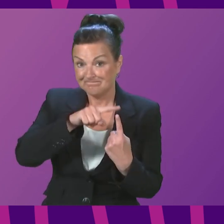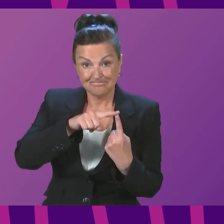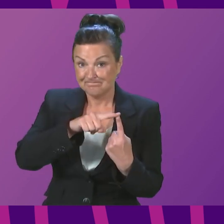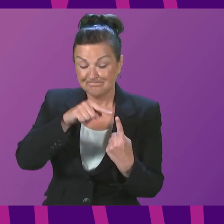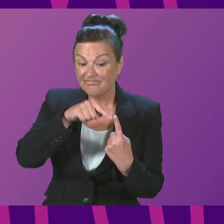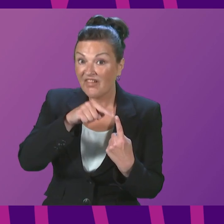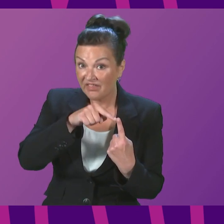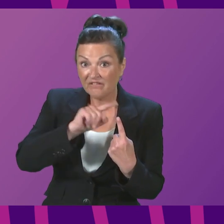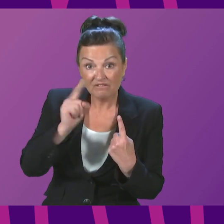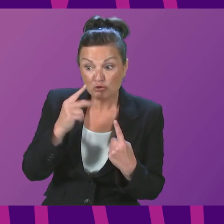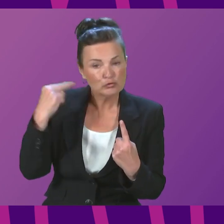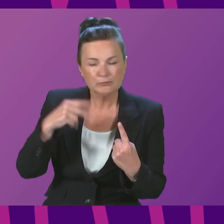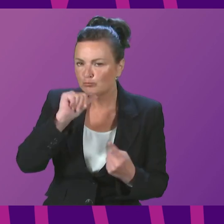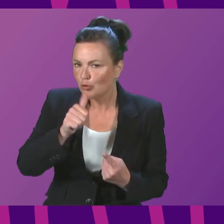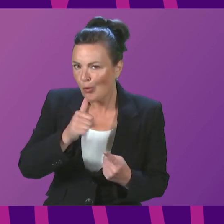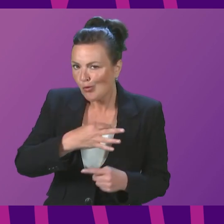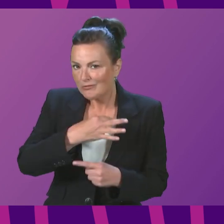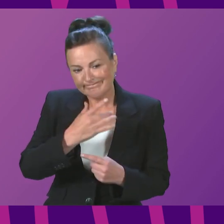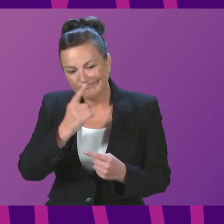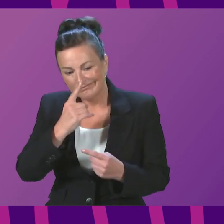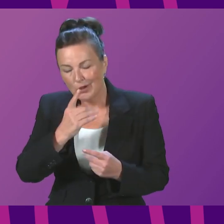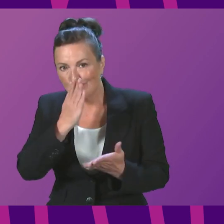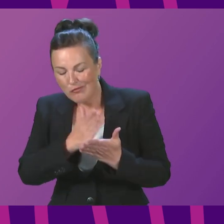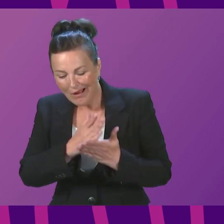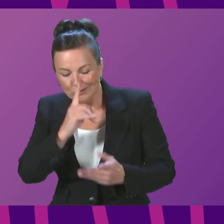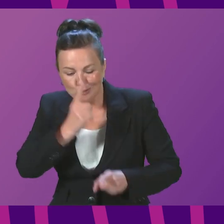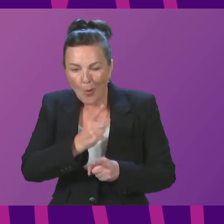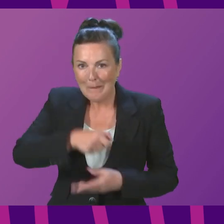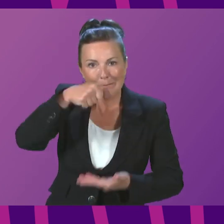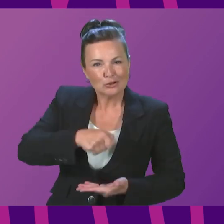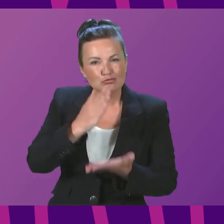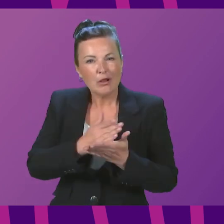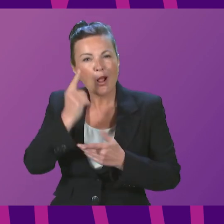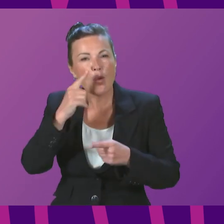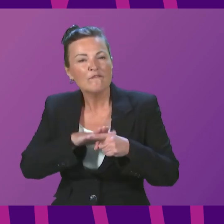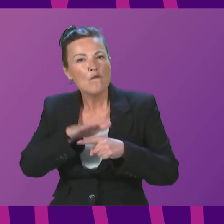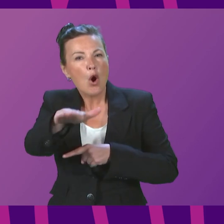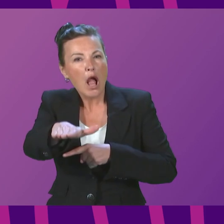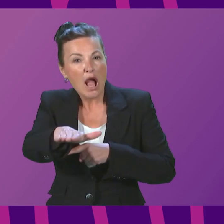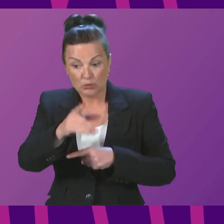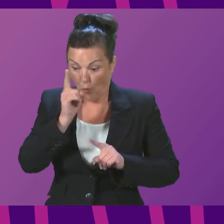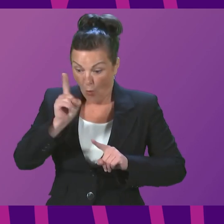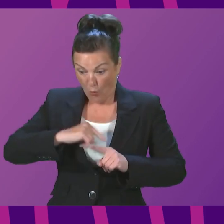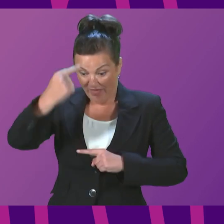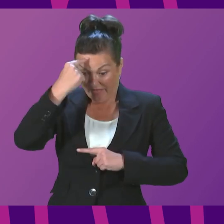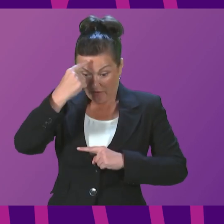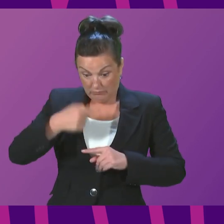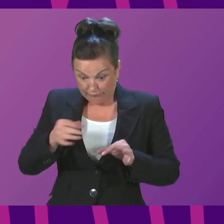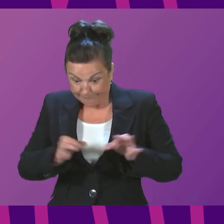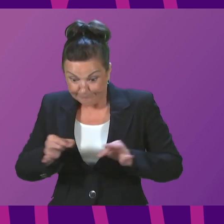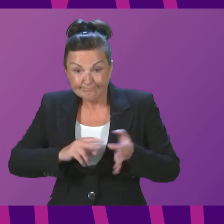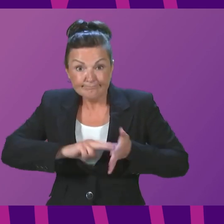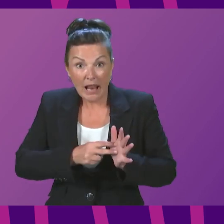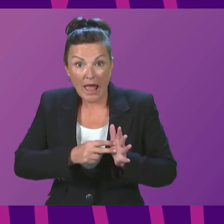does not represent budgets. It is projecting ahead based on the financial information that we have right now. It is the responsibility